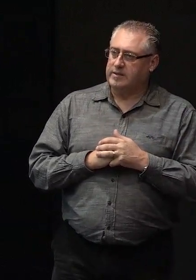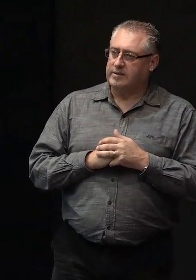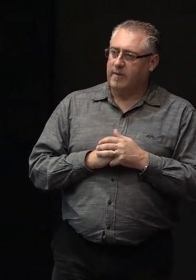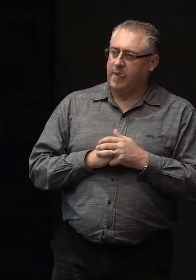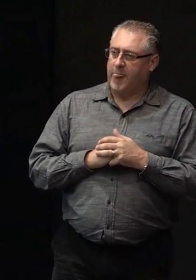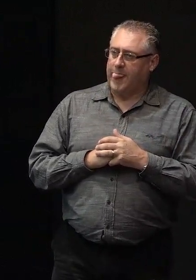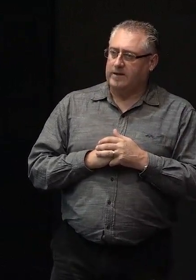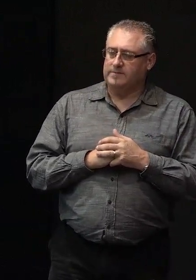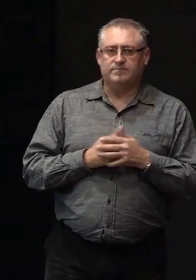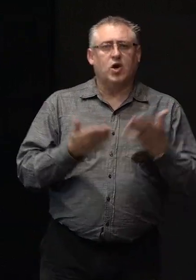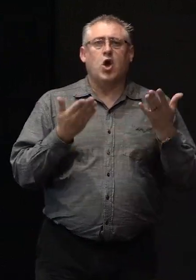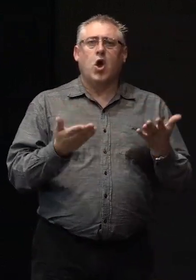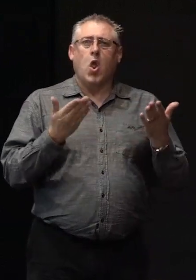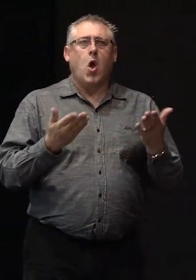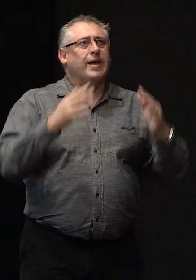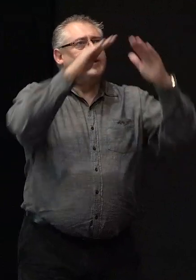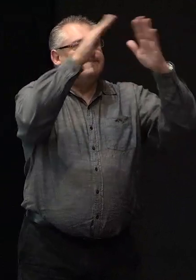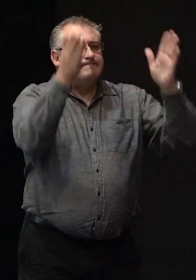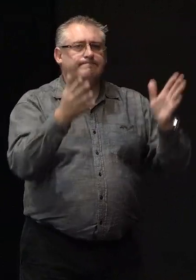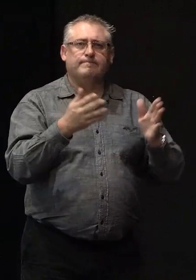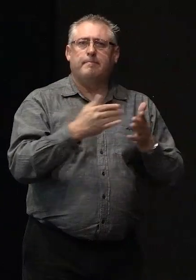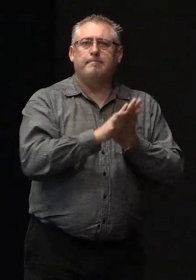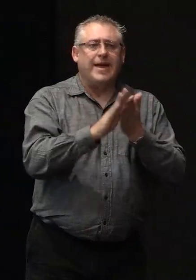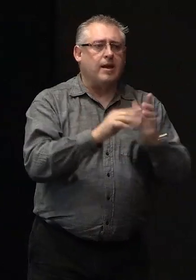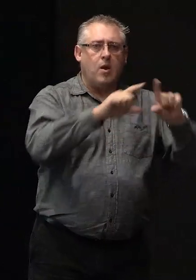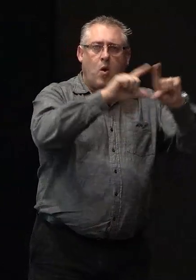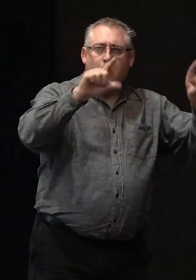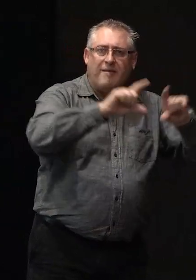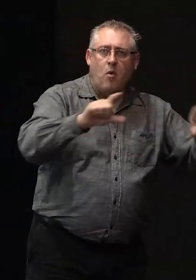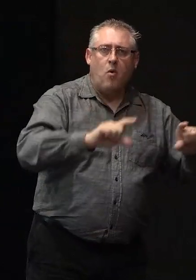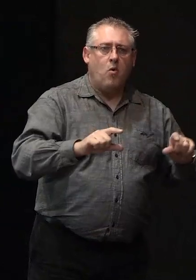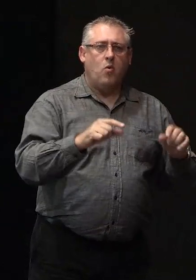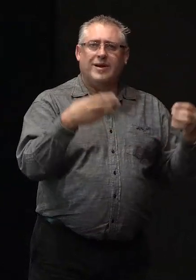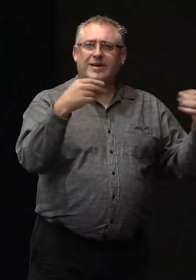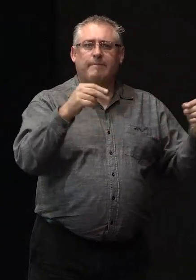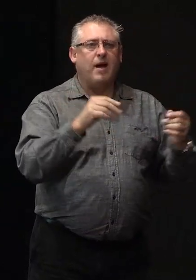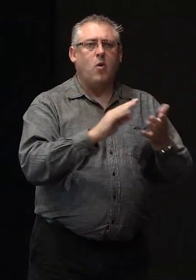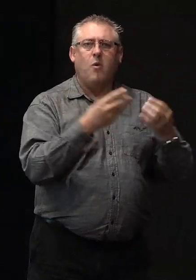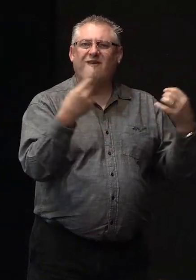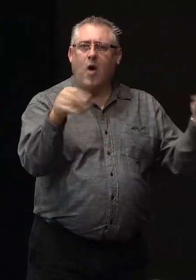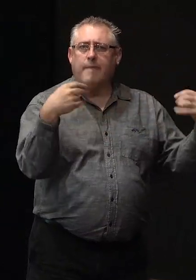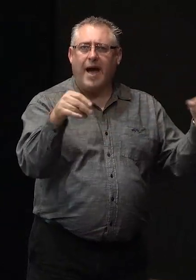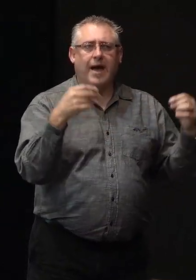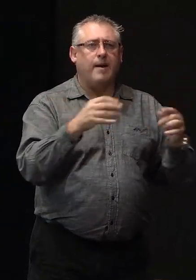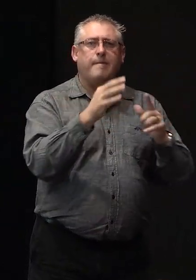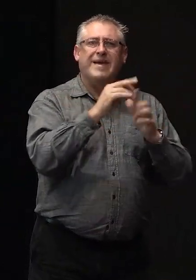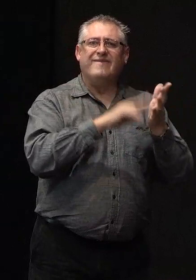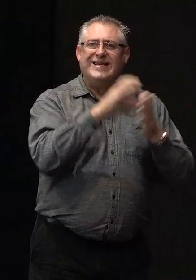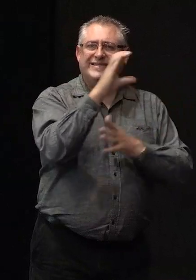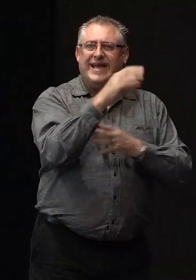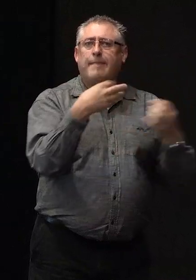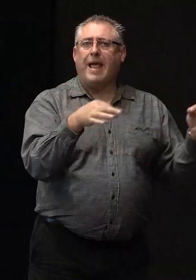lighter coverings include such things as weatherboards made of timber fibre cement PVC or aluminium